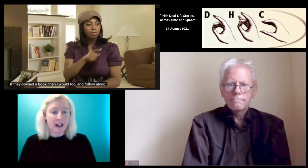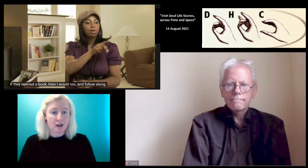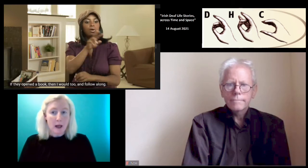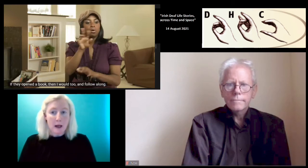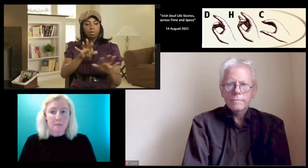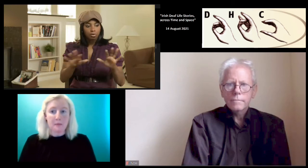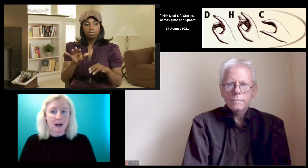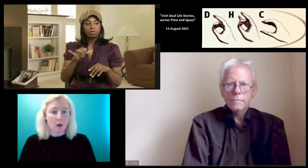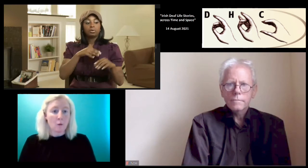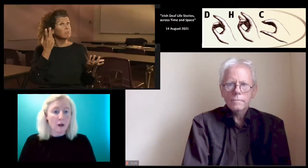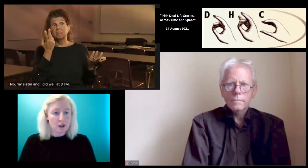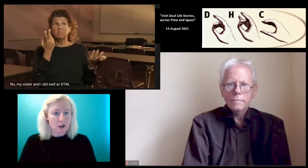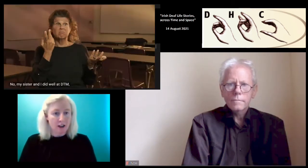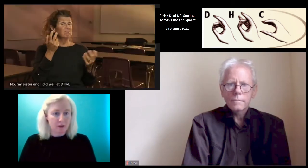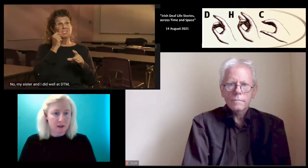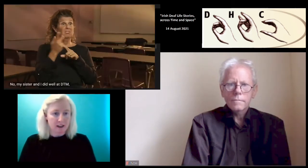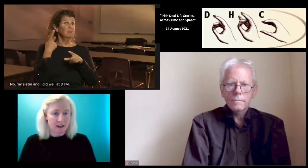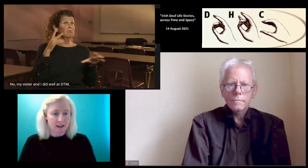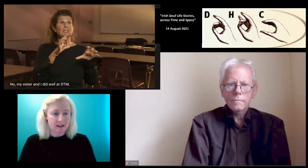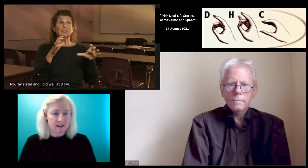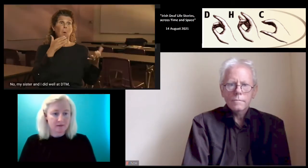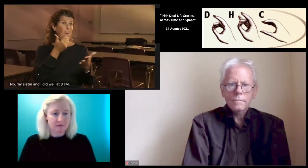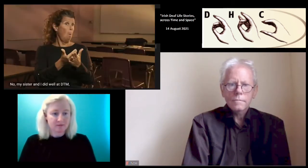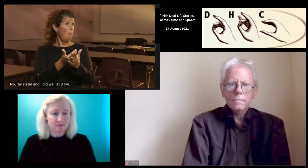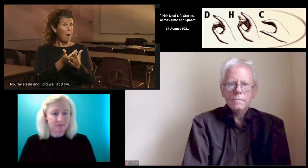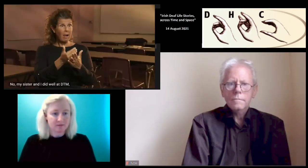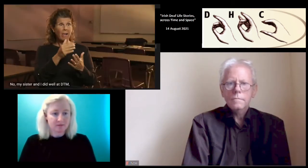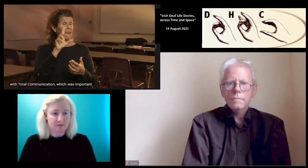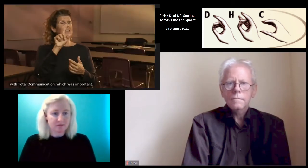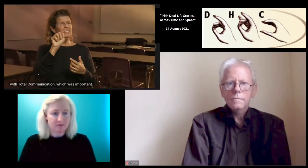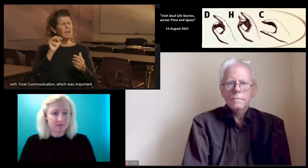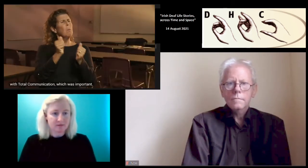and we did that by watching everybody else.